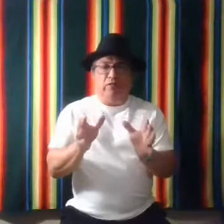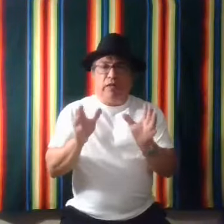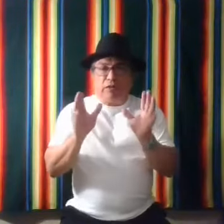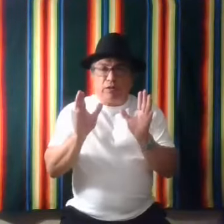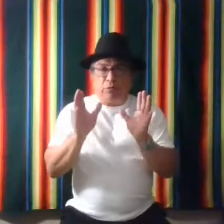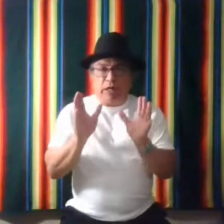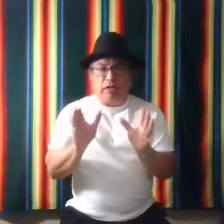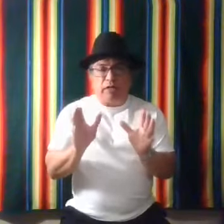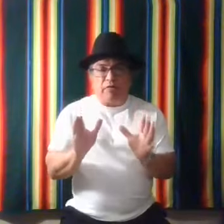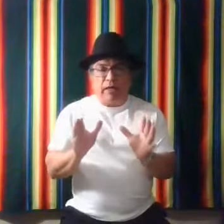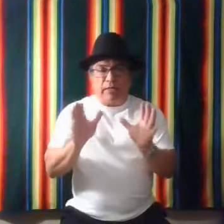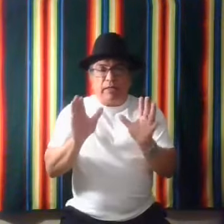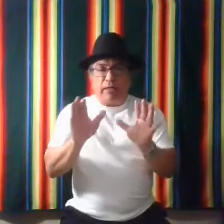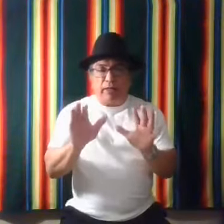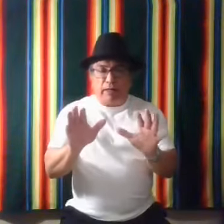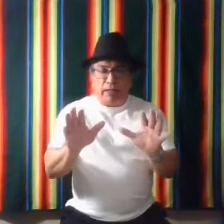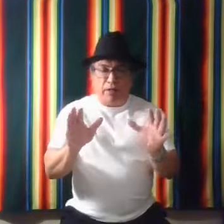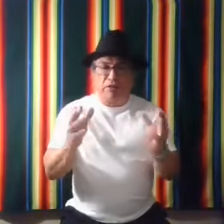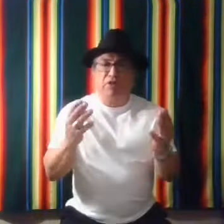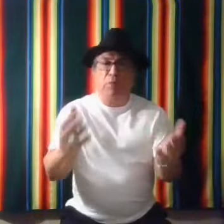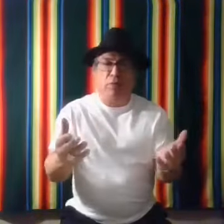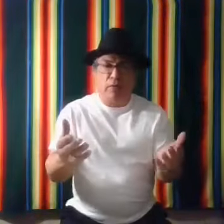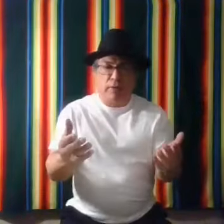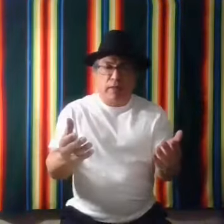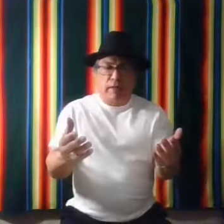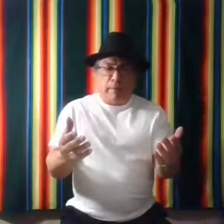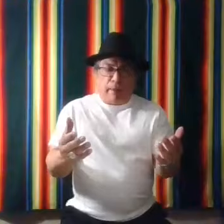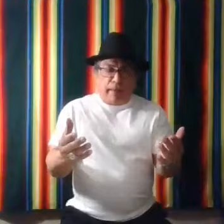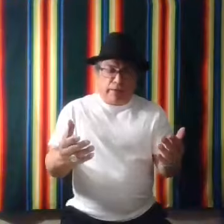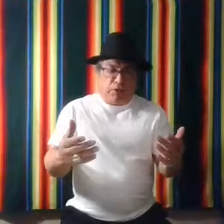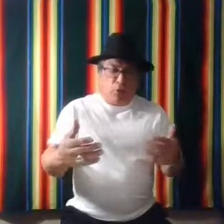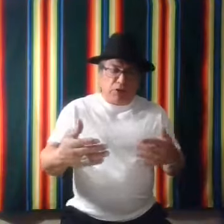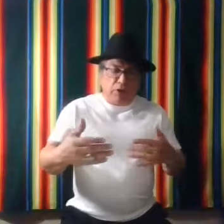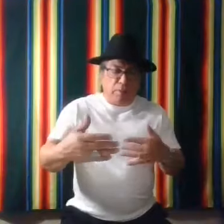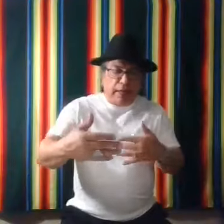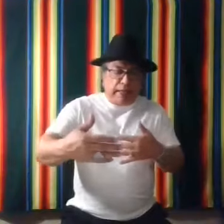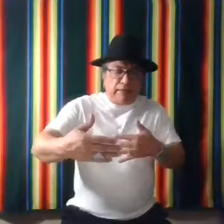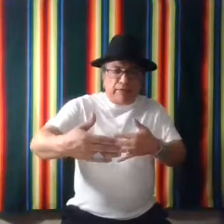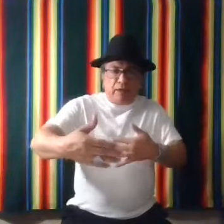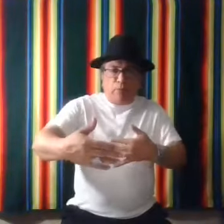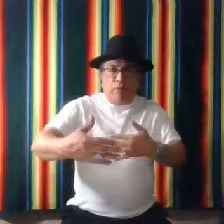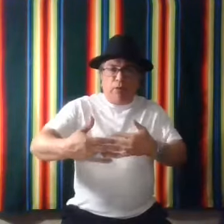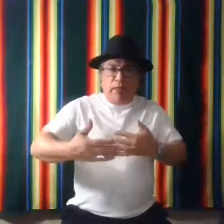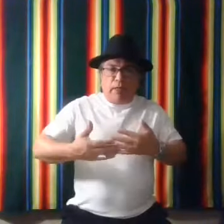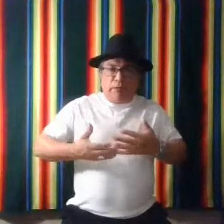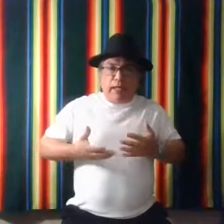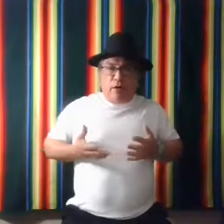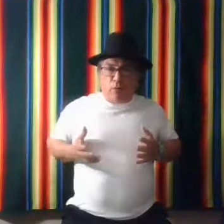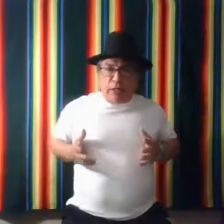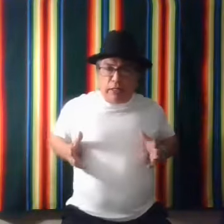of it is, is we have to convey that it's simple. And so what's going to make it simple is how we